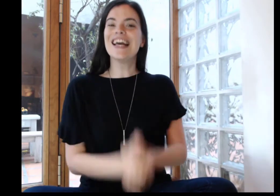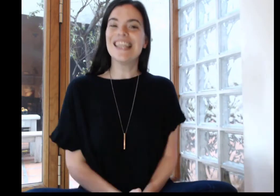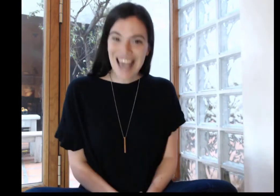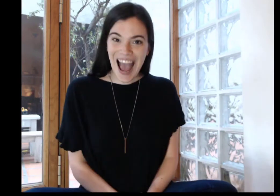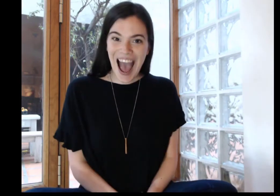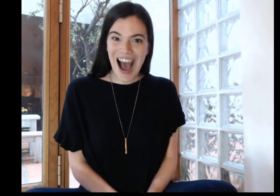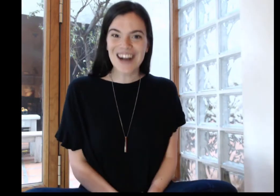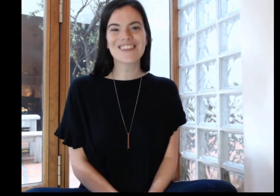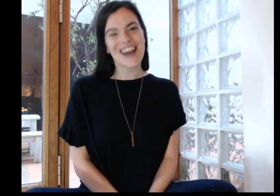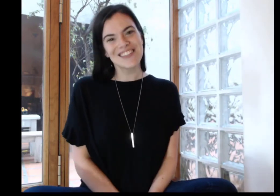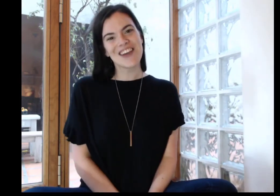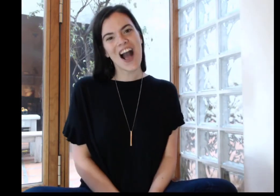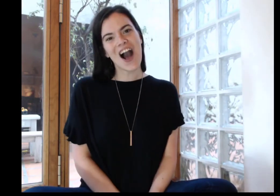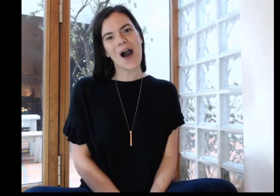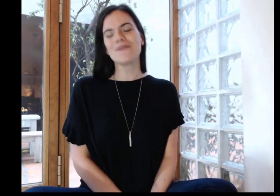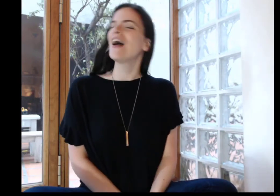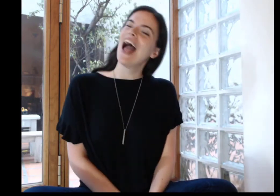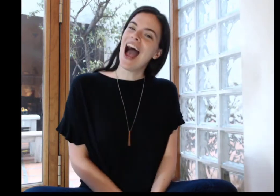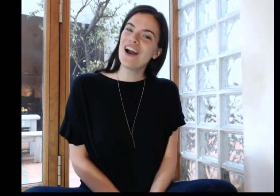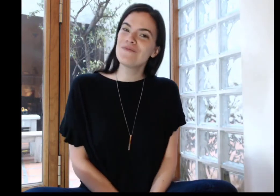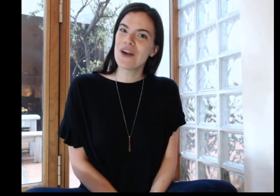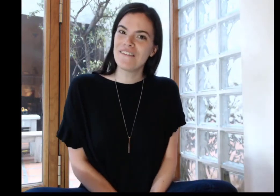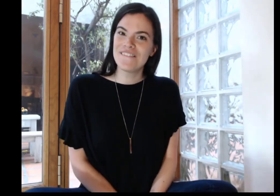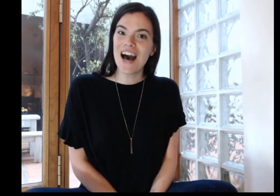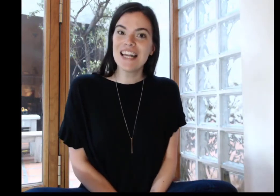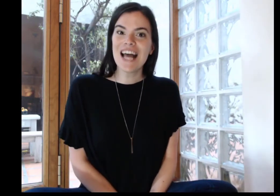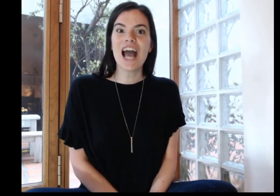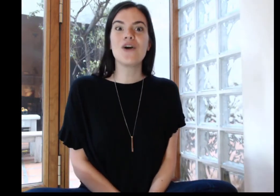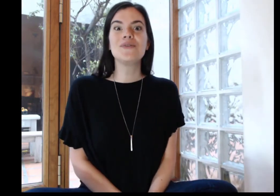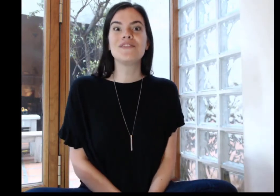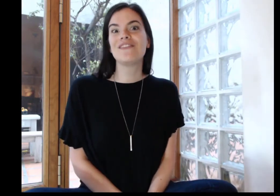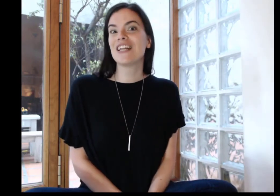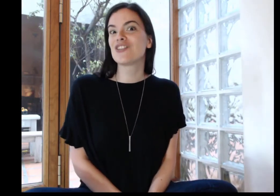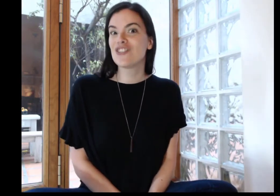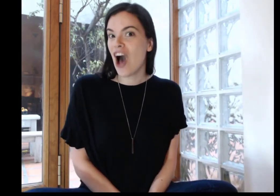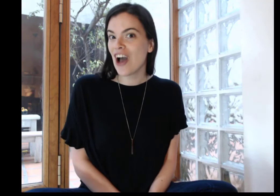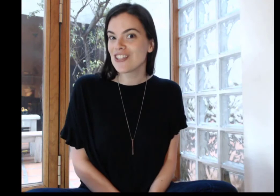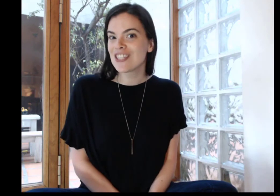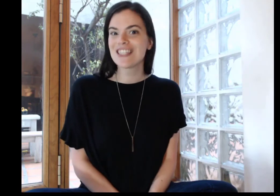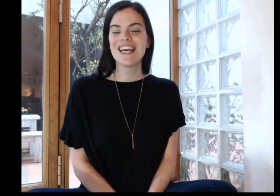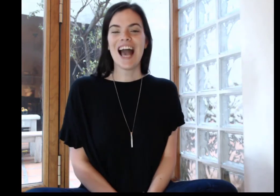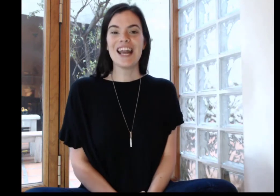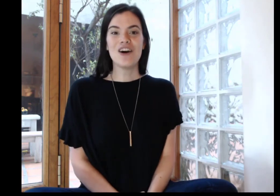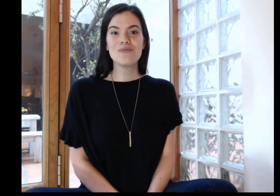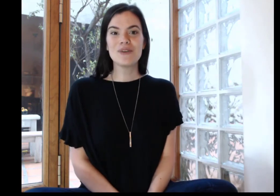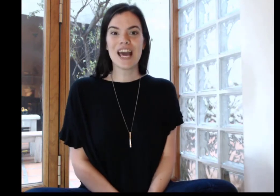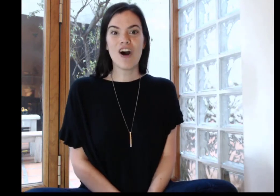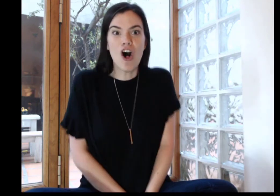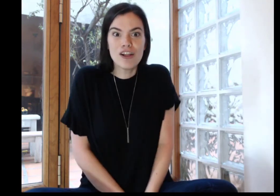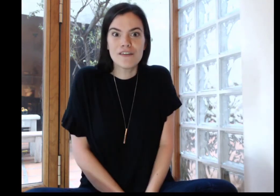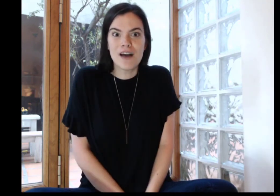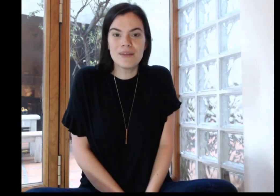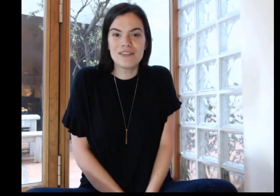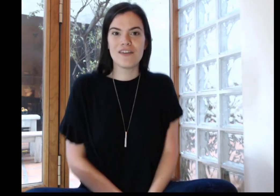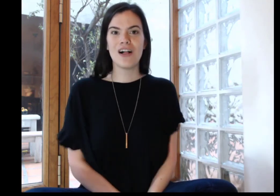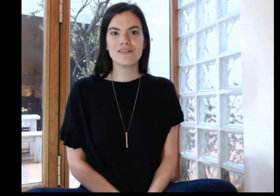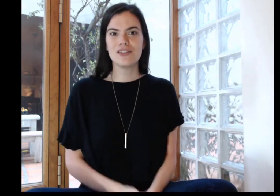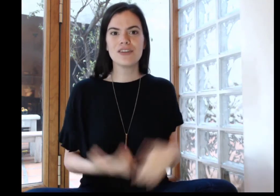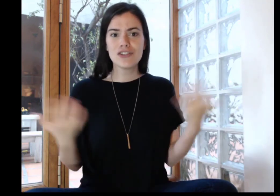yeah yeah great job i hope you have fun i hope you invent songs and i hope you get all your family involved you can